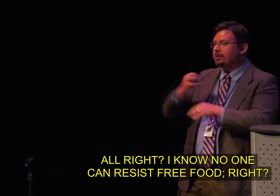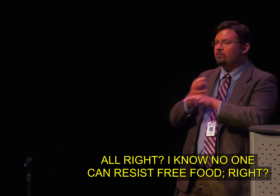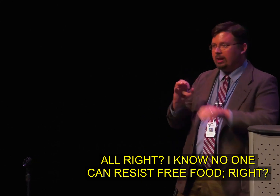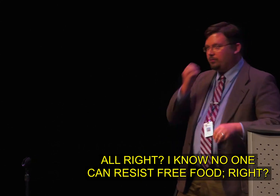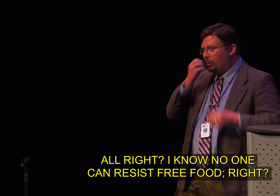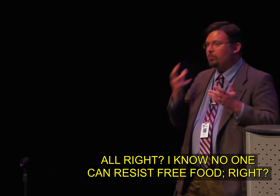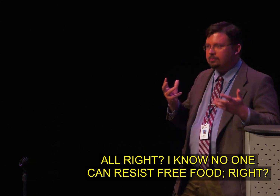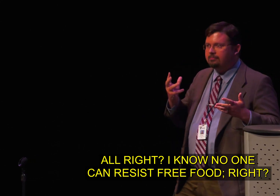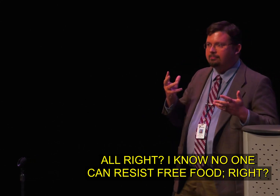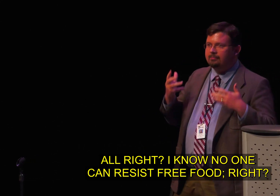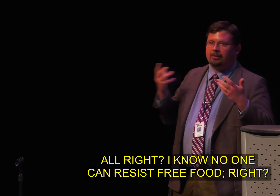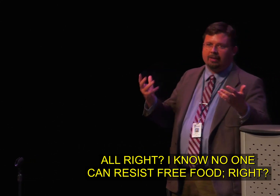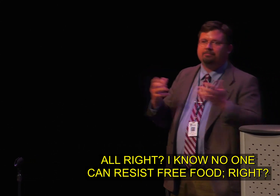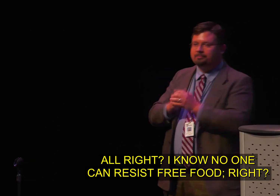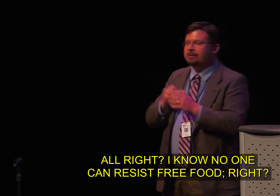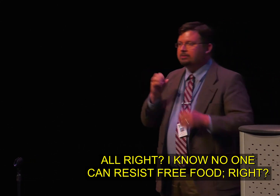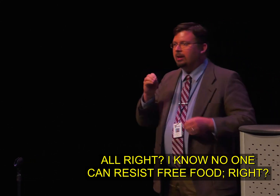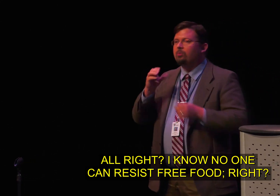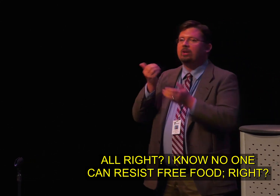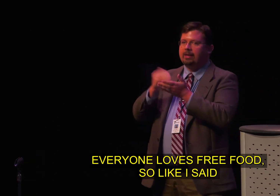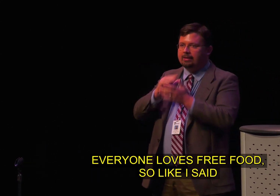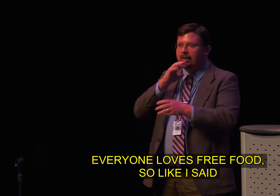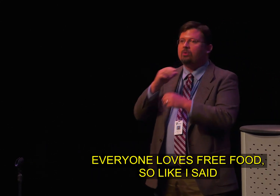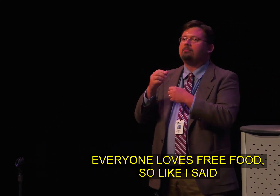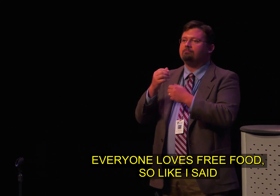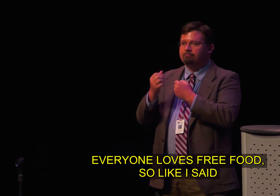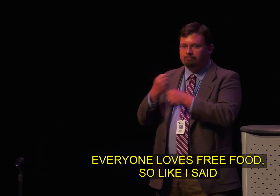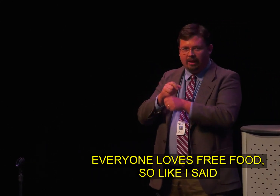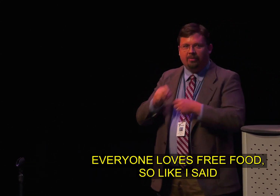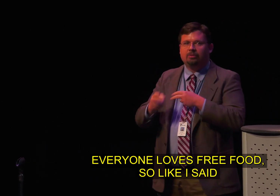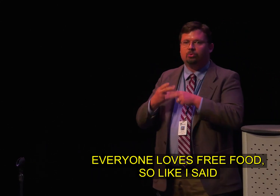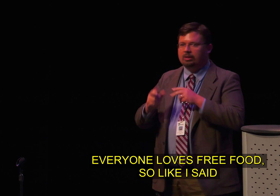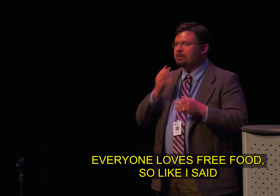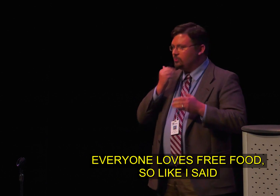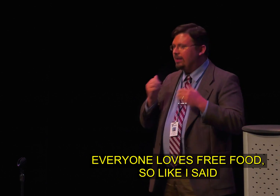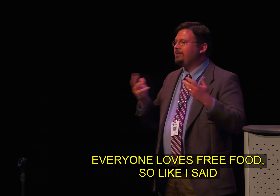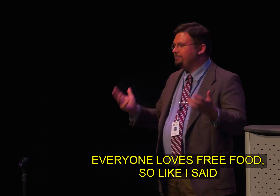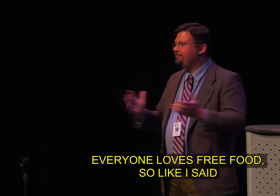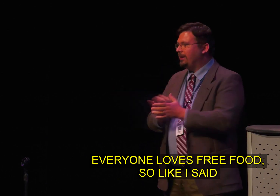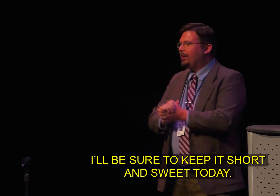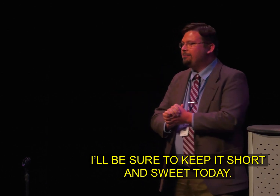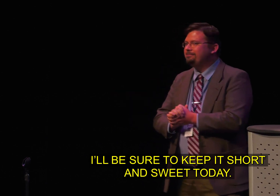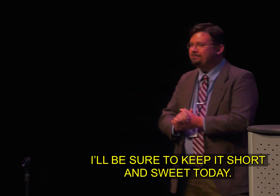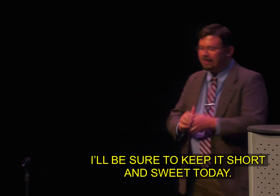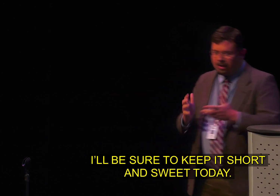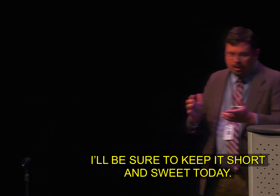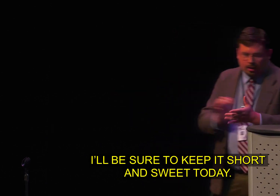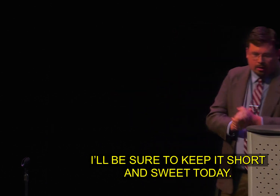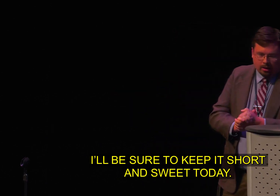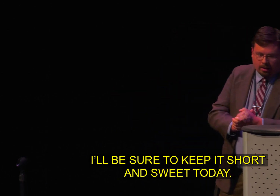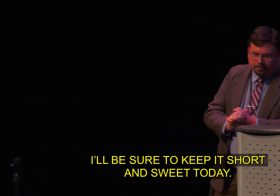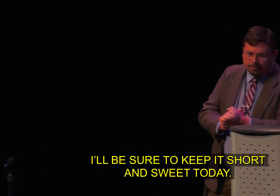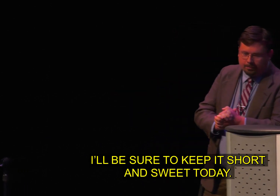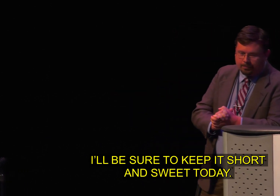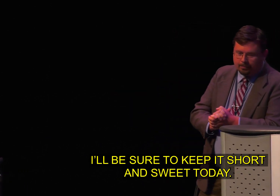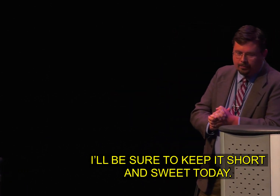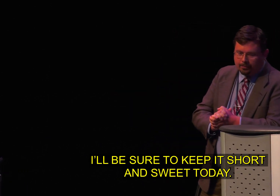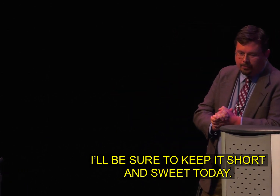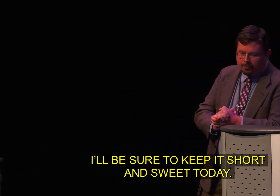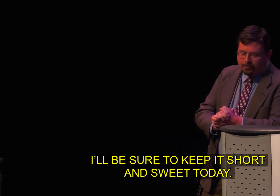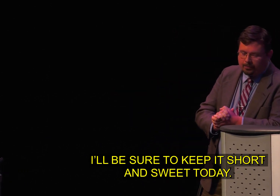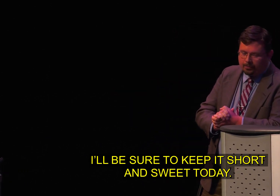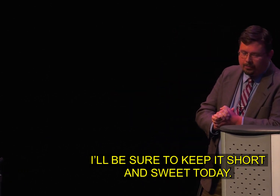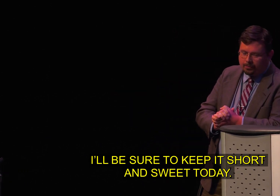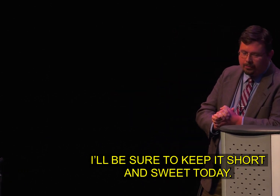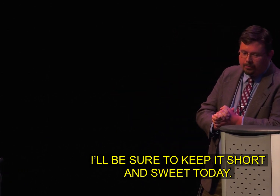All right. I know no one can resist free food, right? Everyone loves free food. So like I said, I'll be sure to keep it short and sweet today.